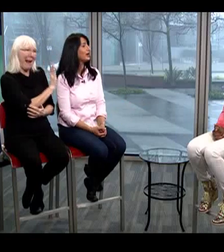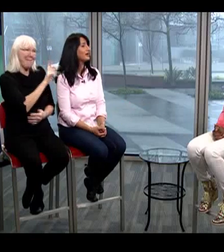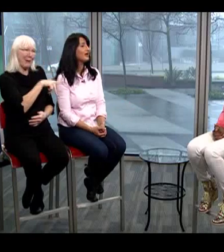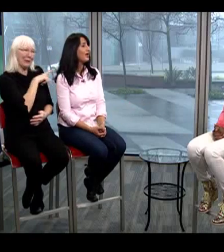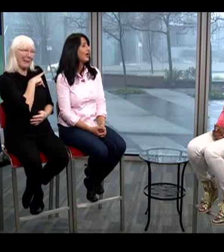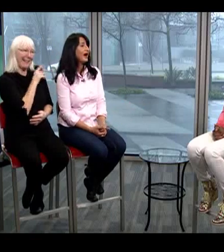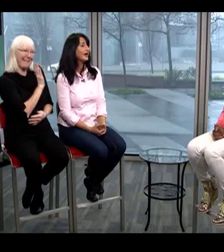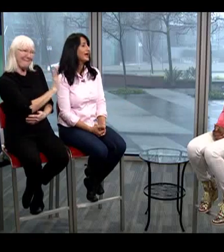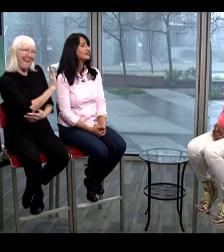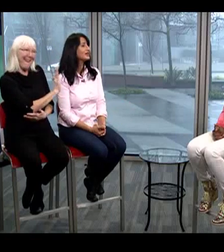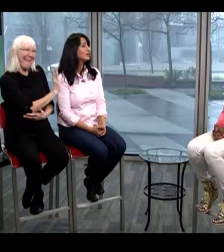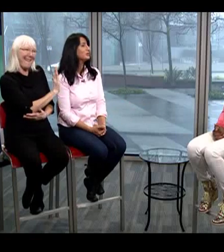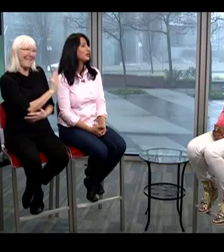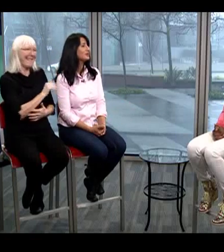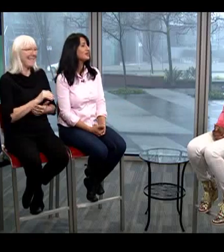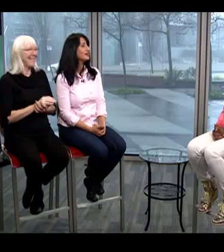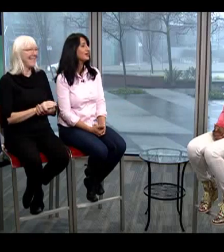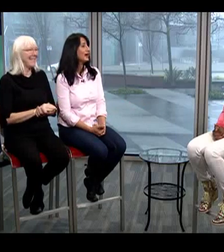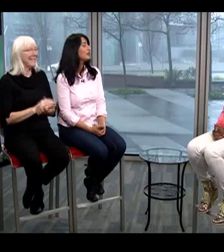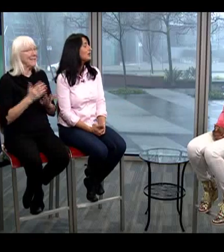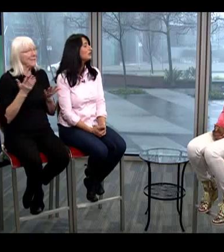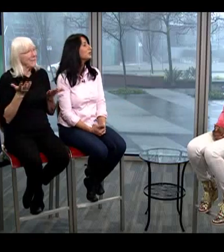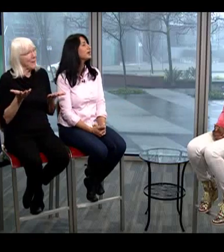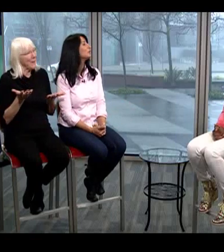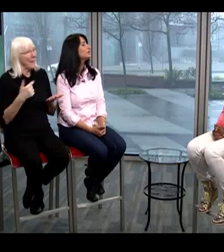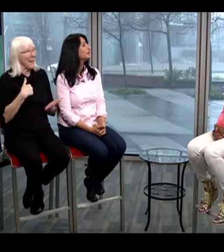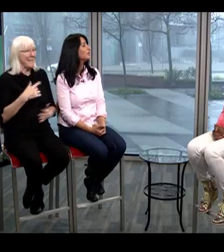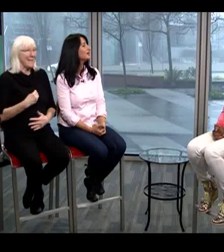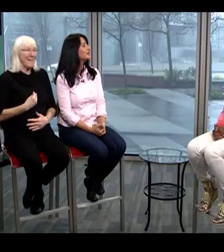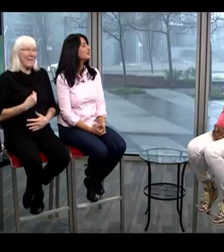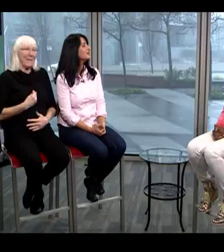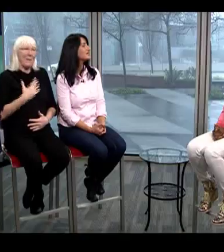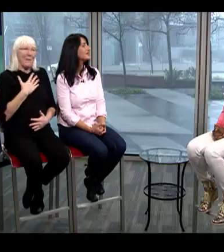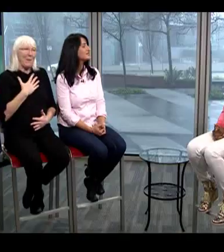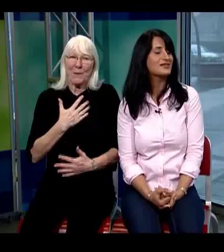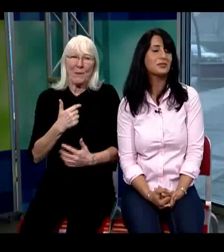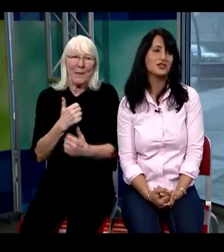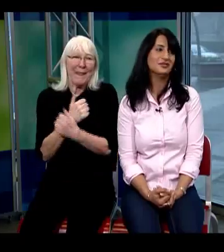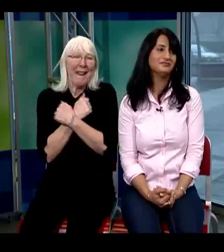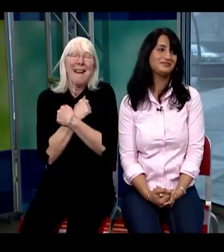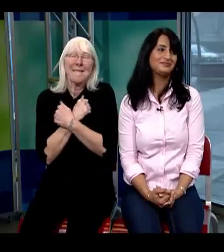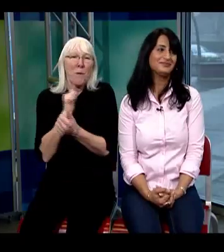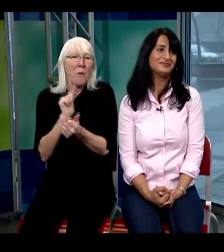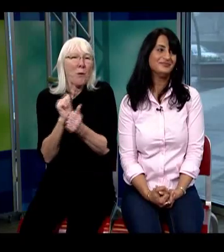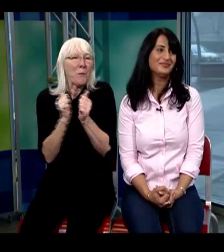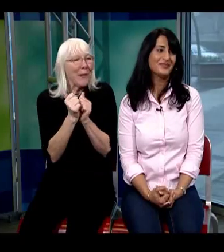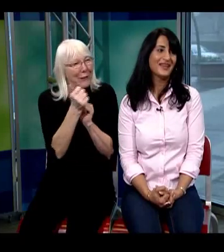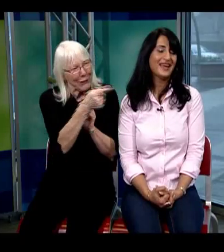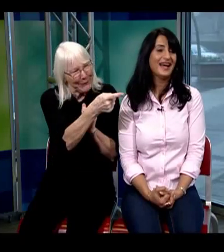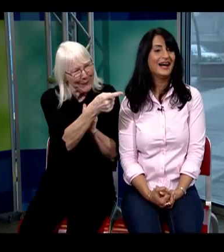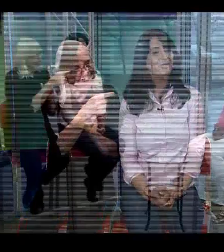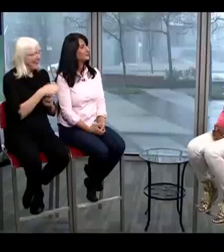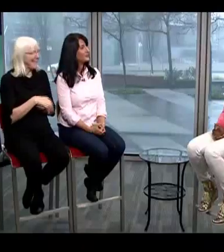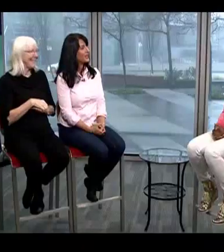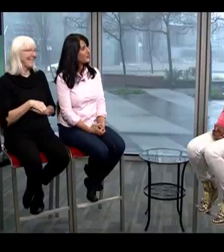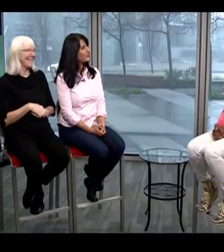and I can't tell you what I love working with you and it's it's just a pleasure the other